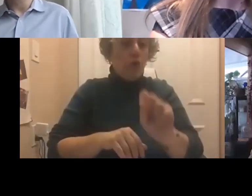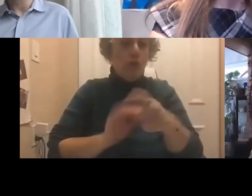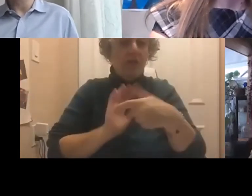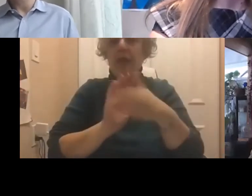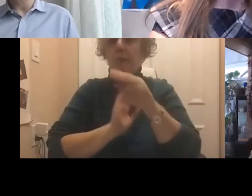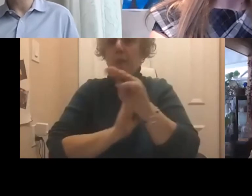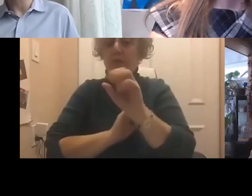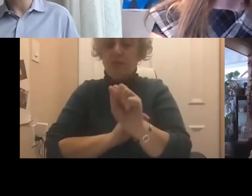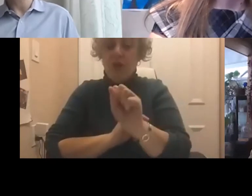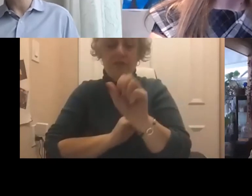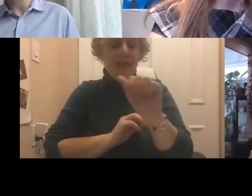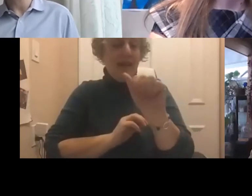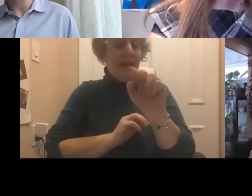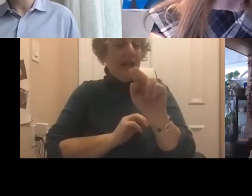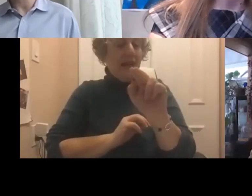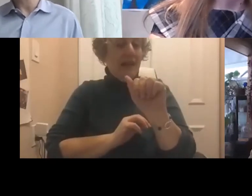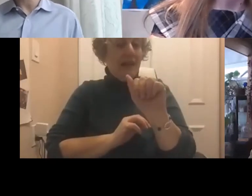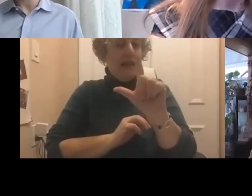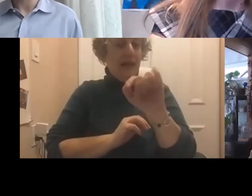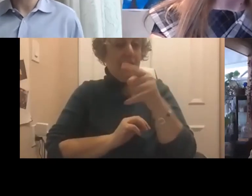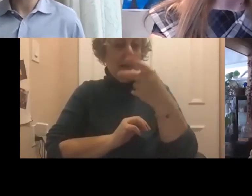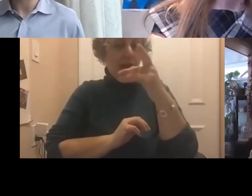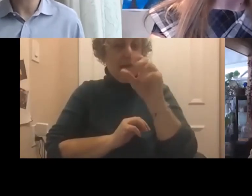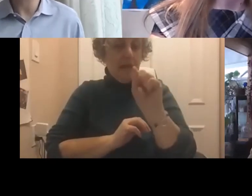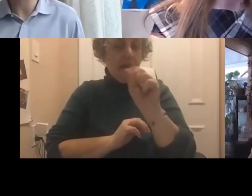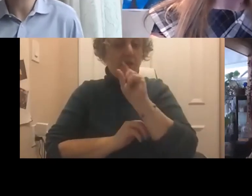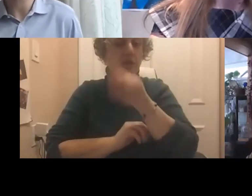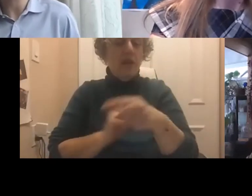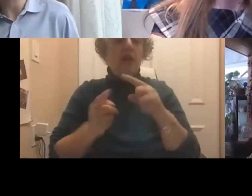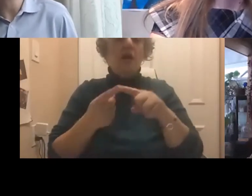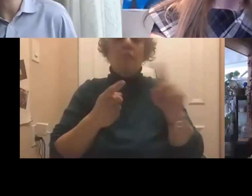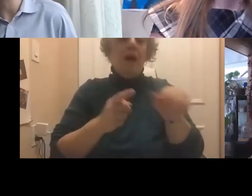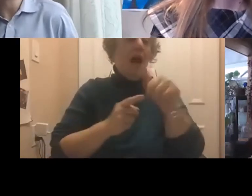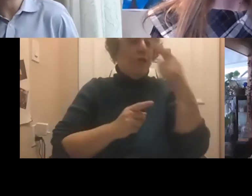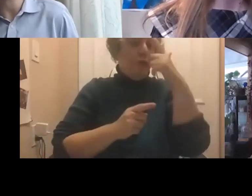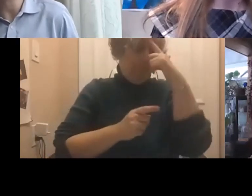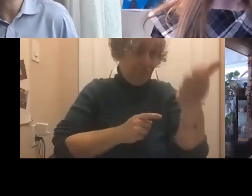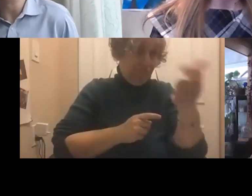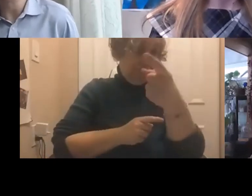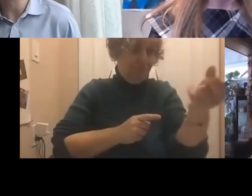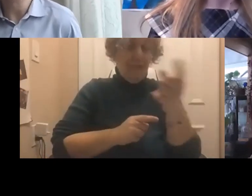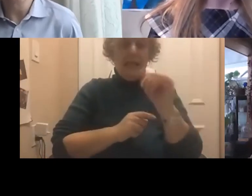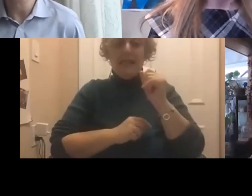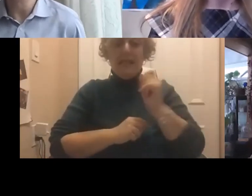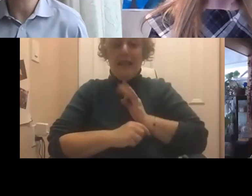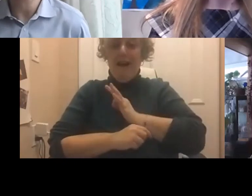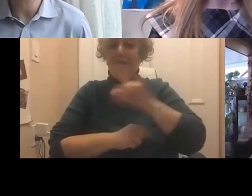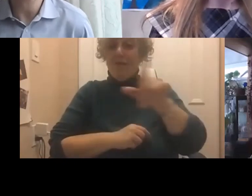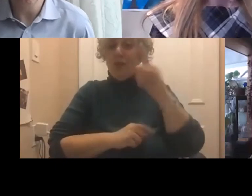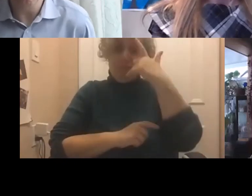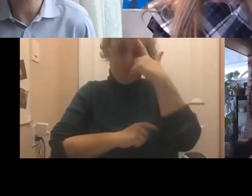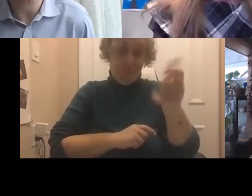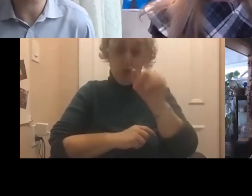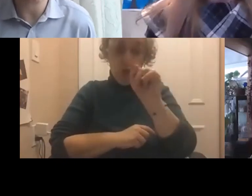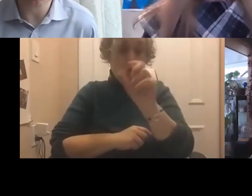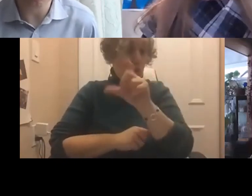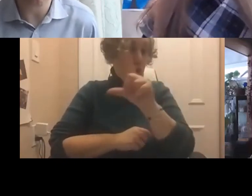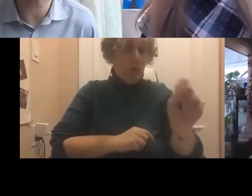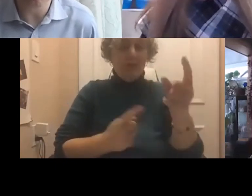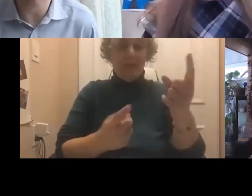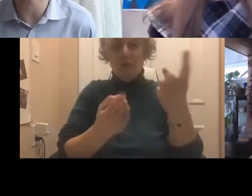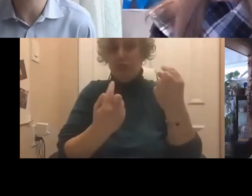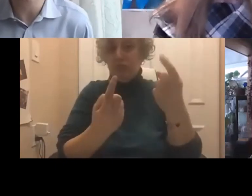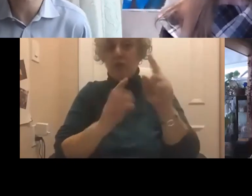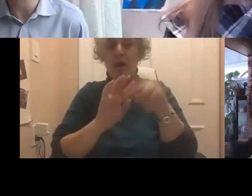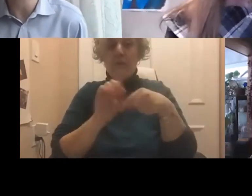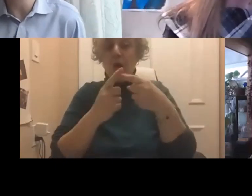our employees who are working off remote, they choose their own tool on how they want to report their time and efficiency.